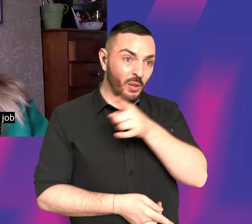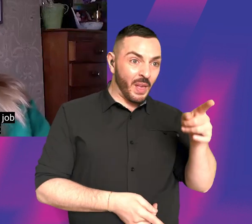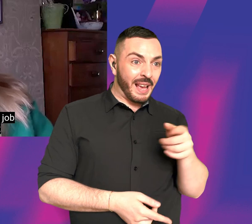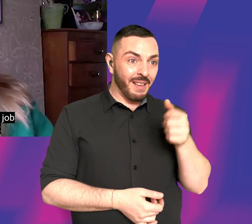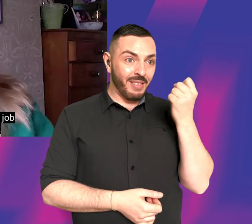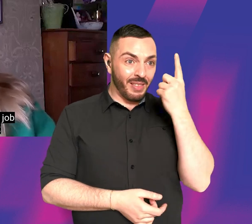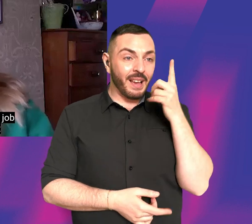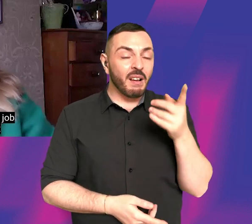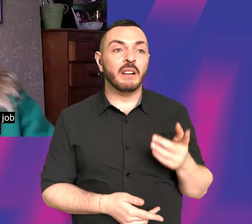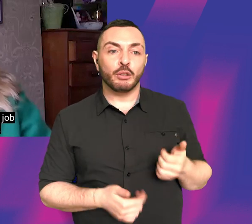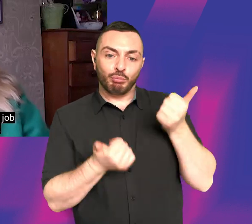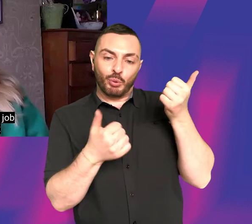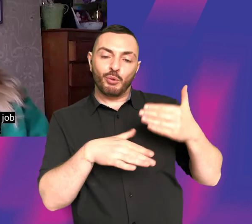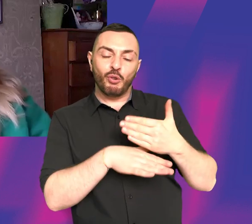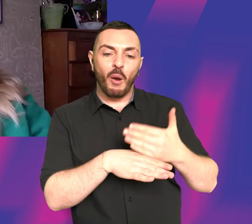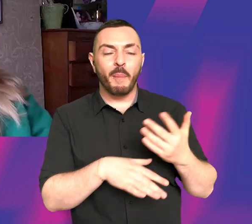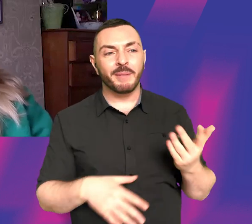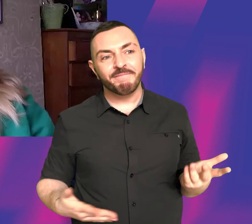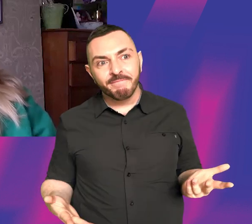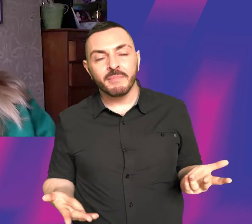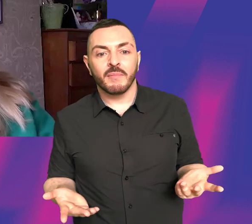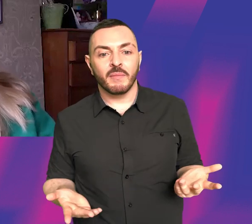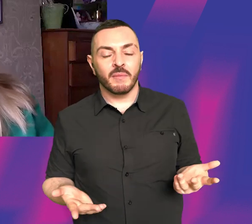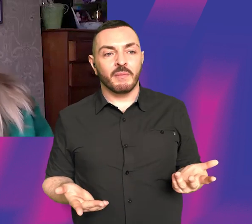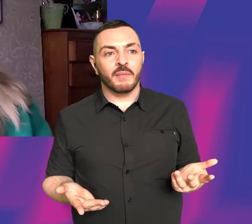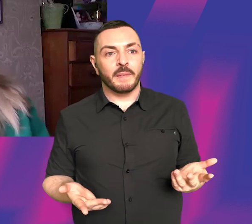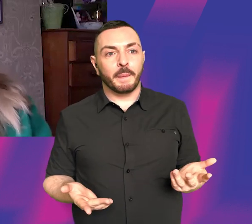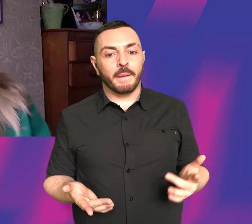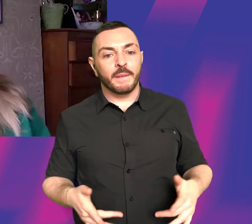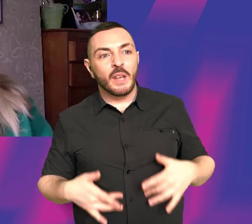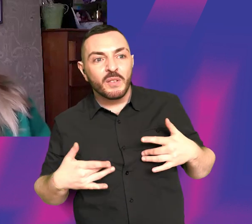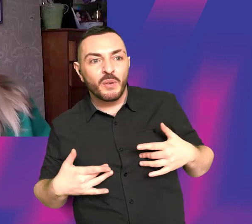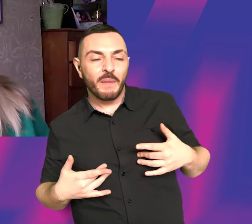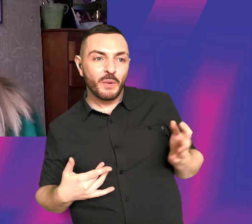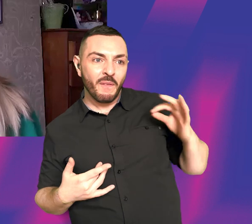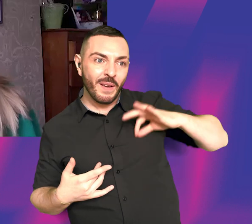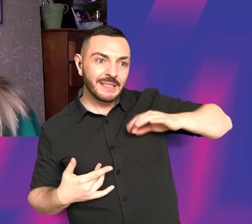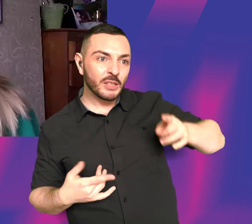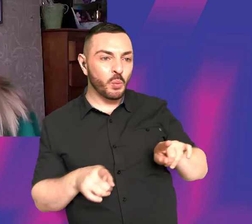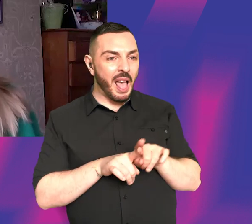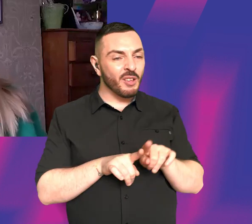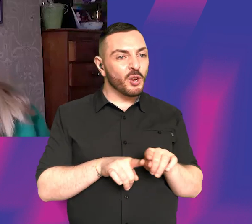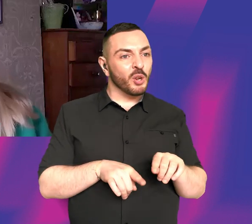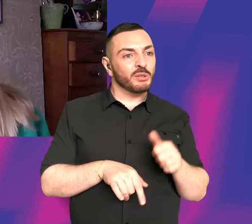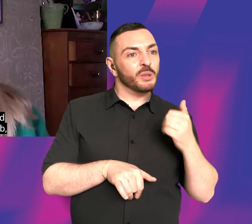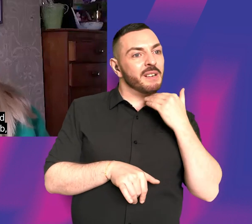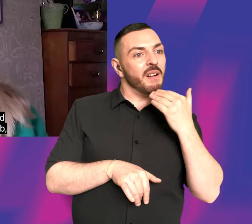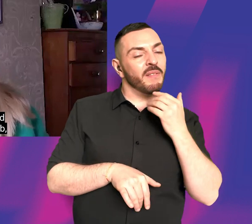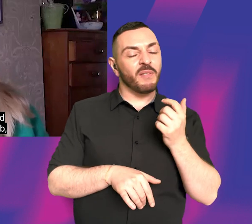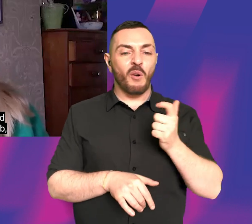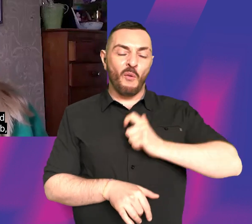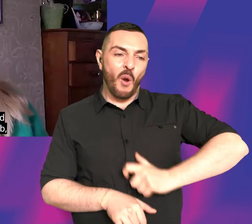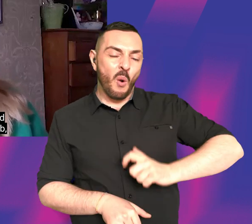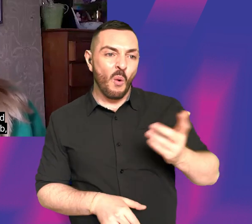done a good job or not, then you also have to invest in like them. And thinking that you're not good enough for a role. And so it's really important, I think, to